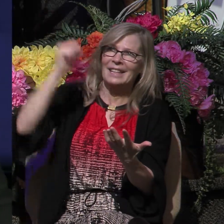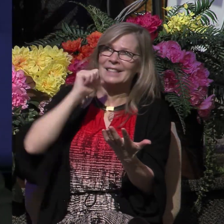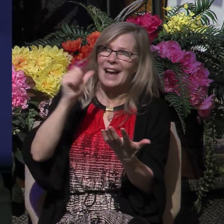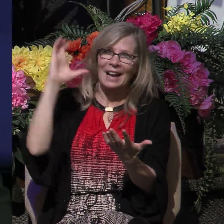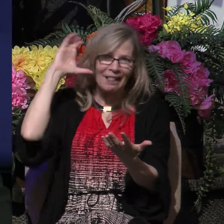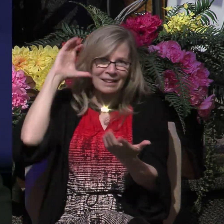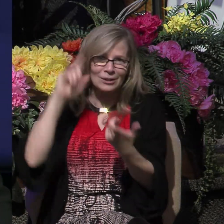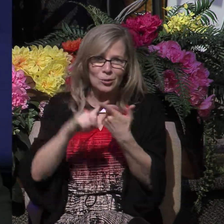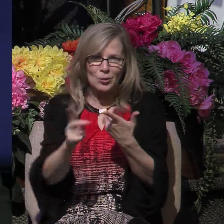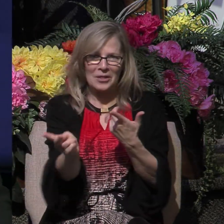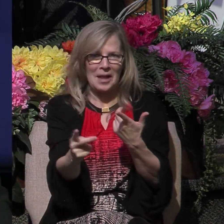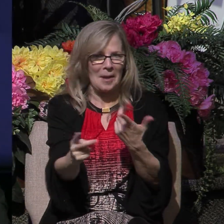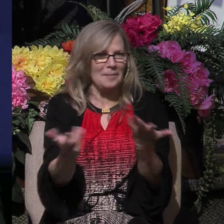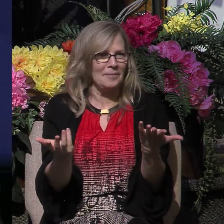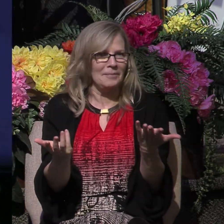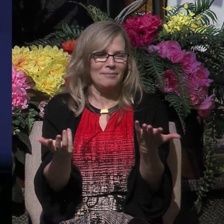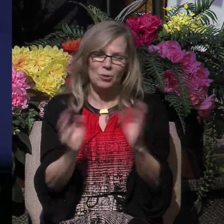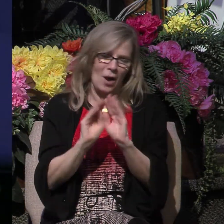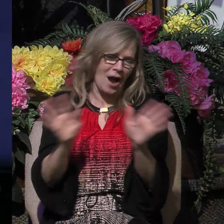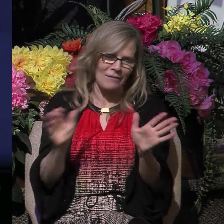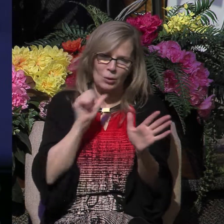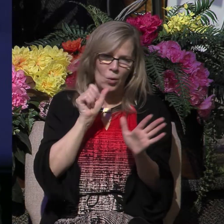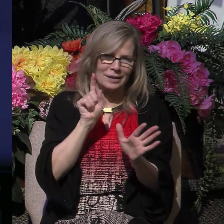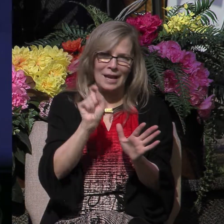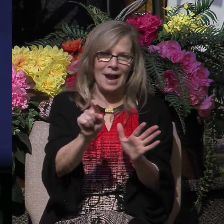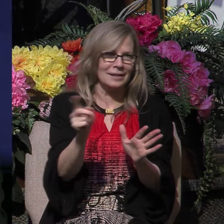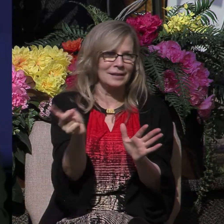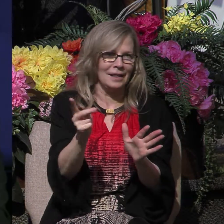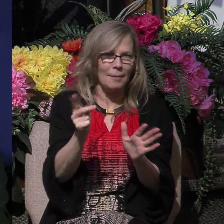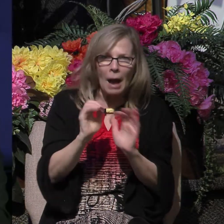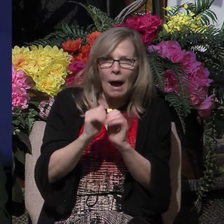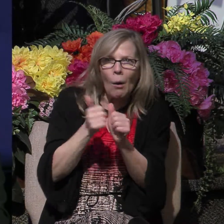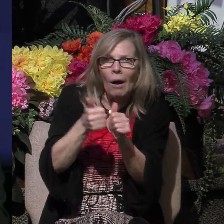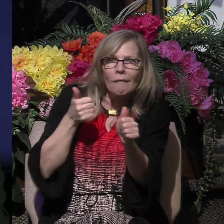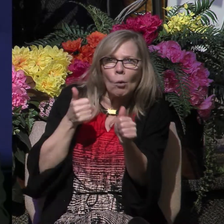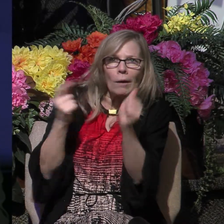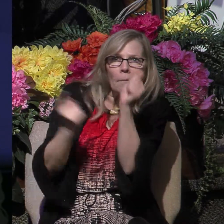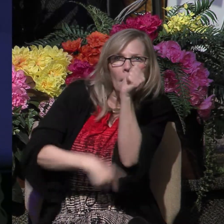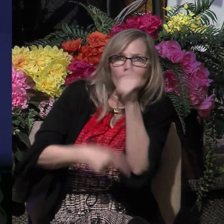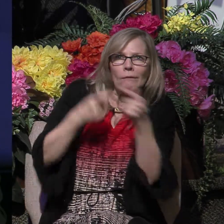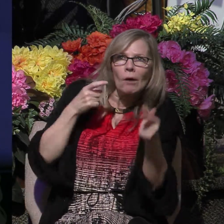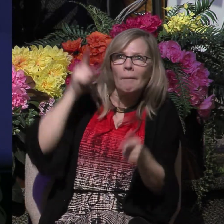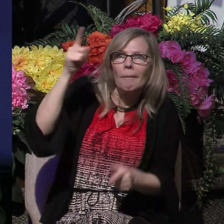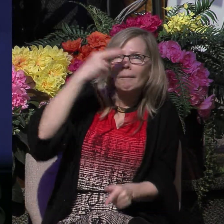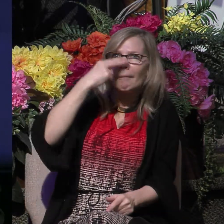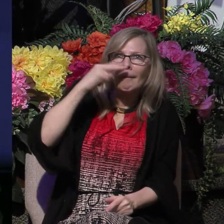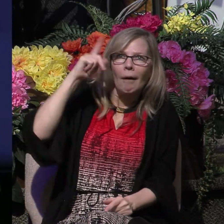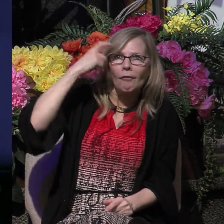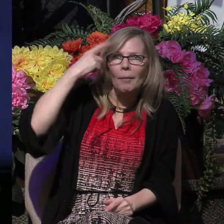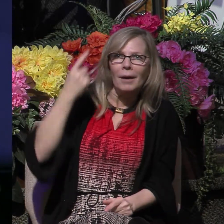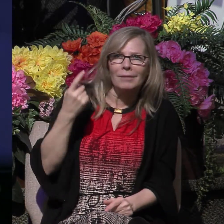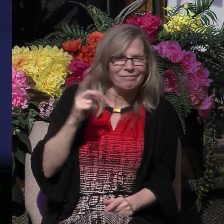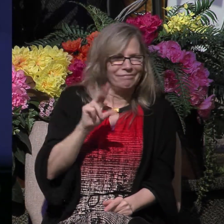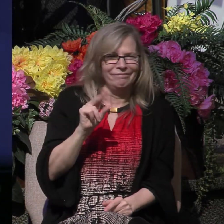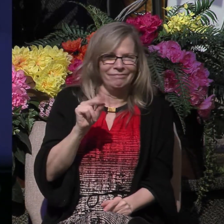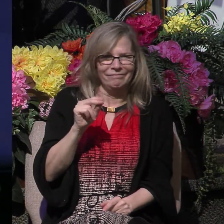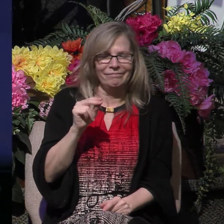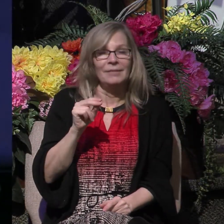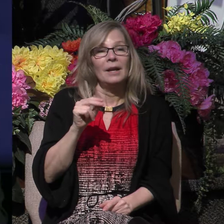final reason we know that this man wasn't asking for help and avoiding punishment by his superiors is because in answering him, which we're going to see in a few moments, Paul